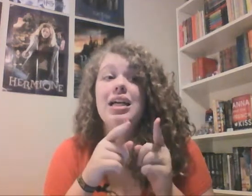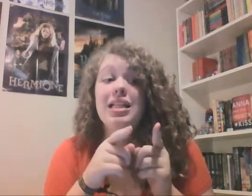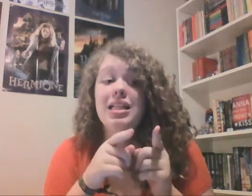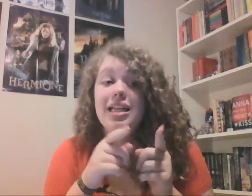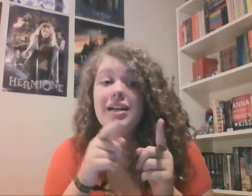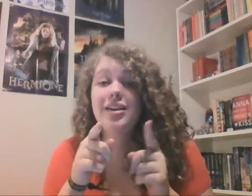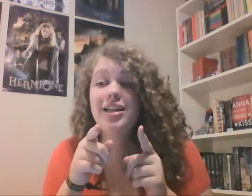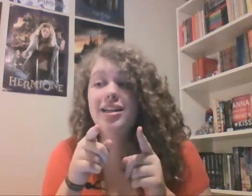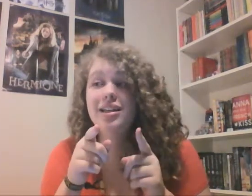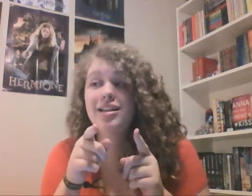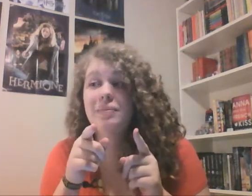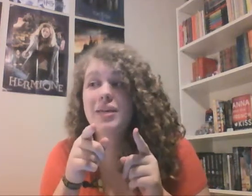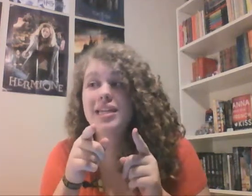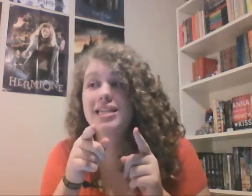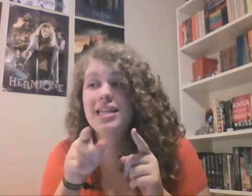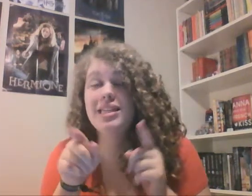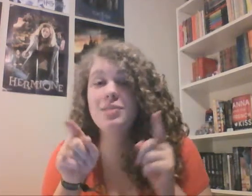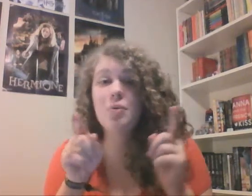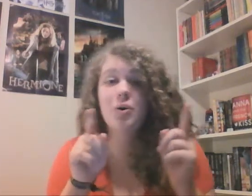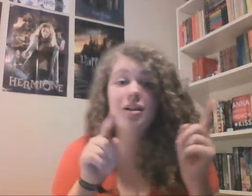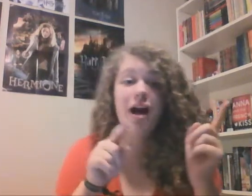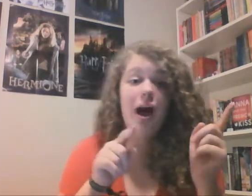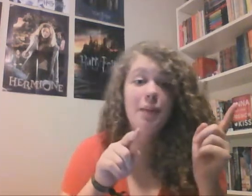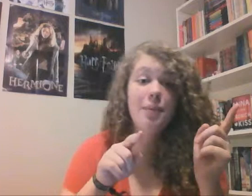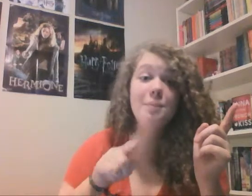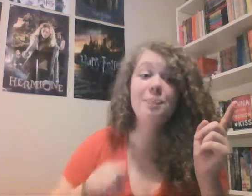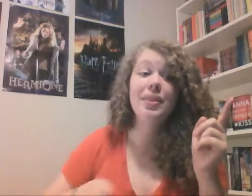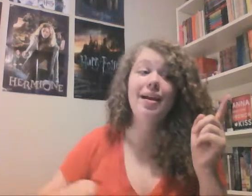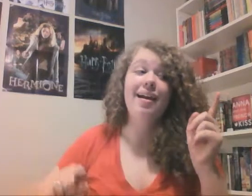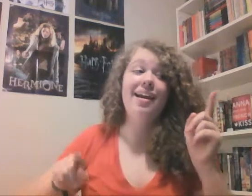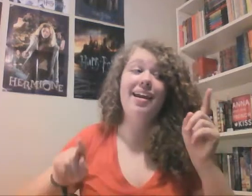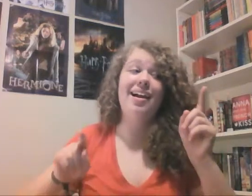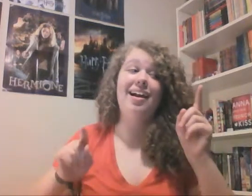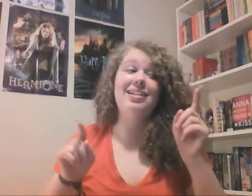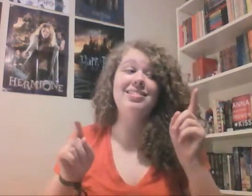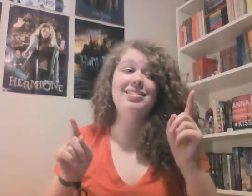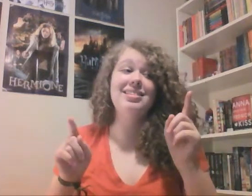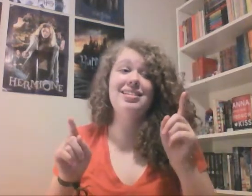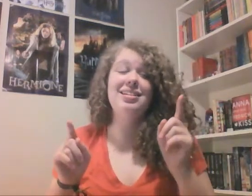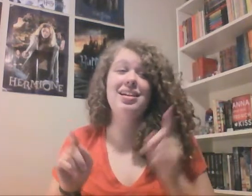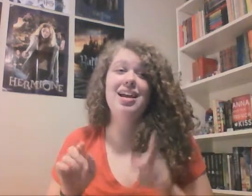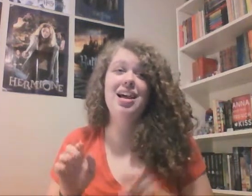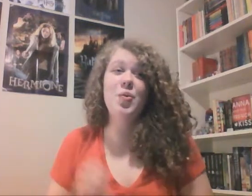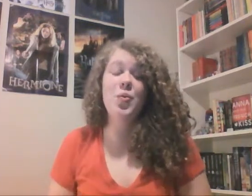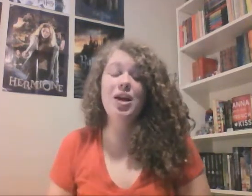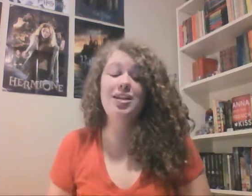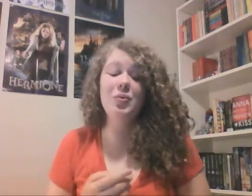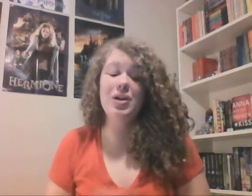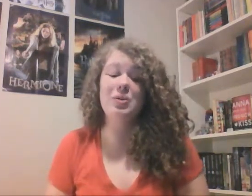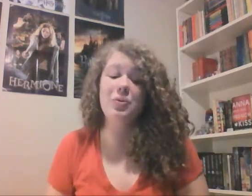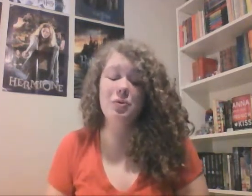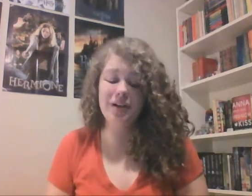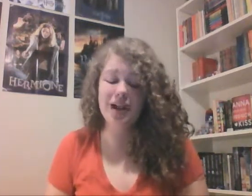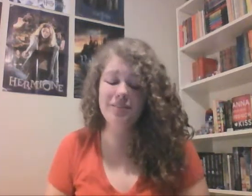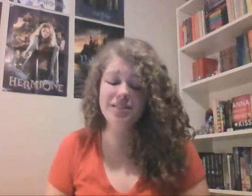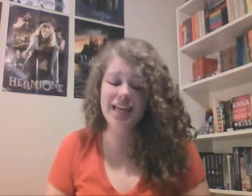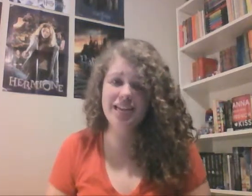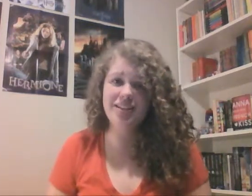clary because they need the mortal cup and one werewolf comes in